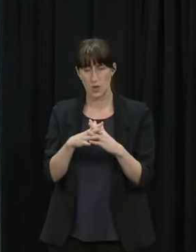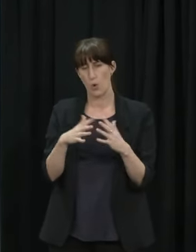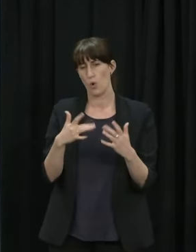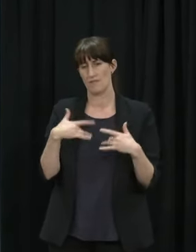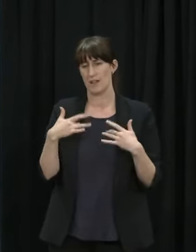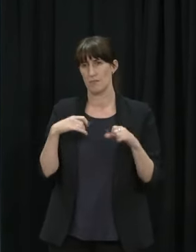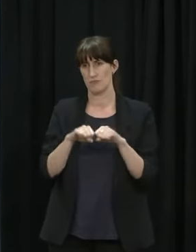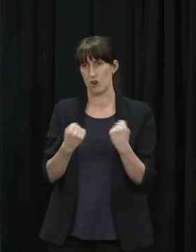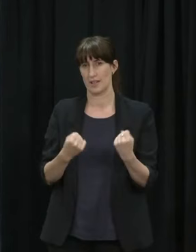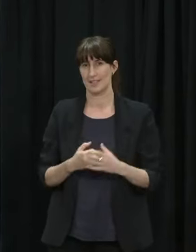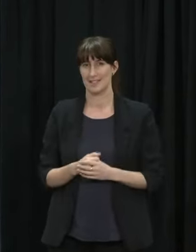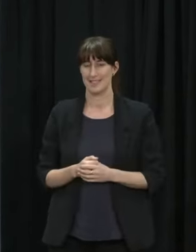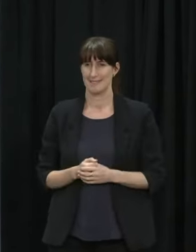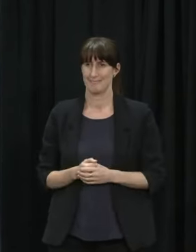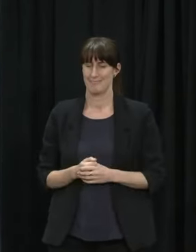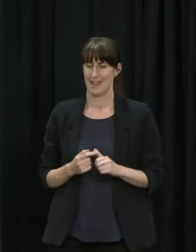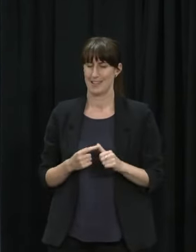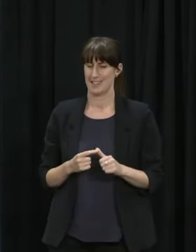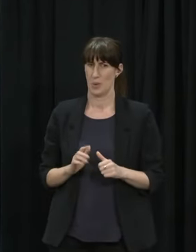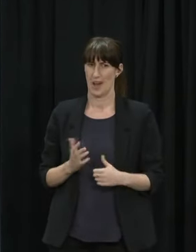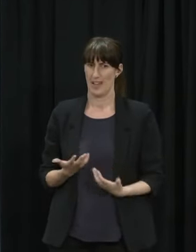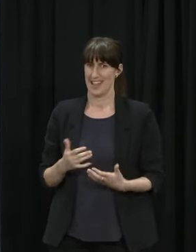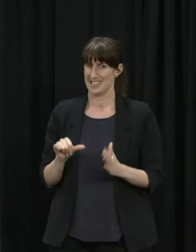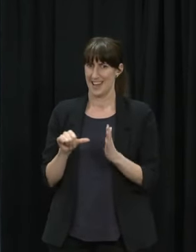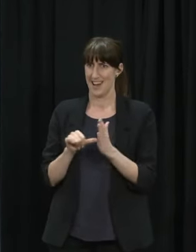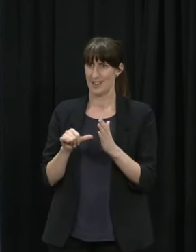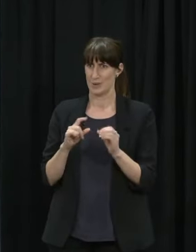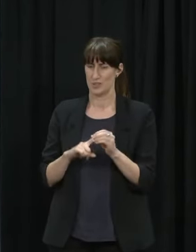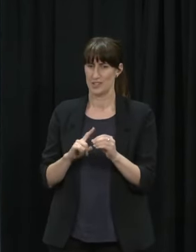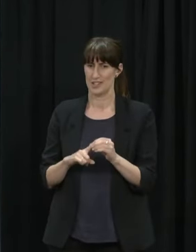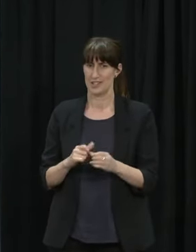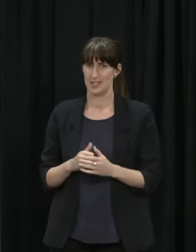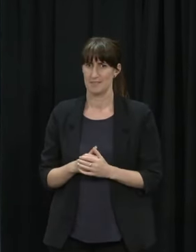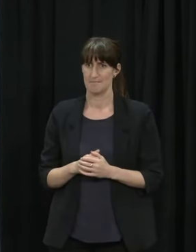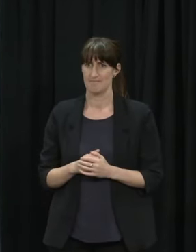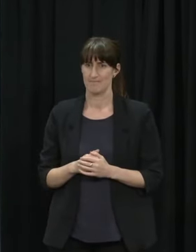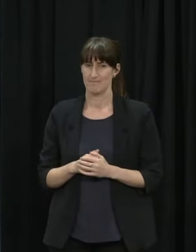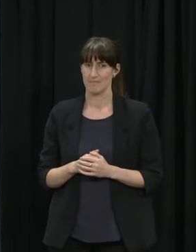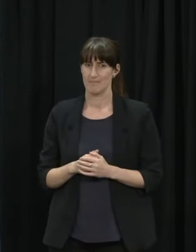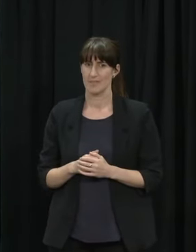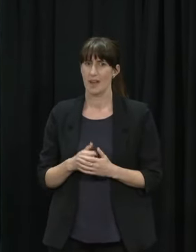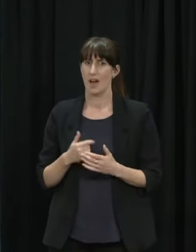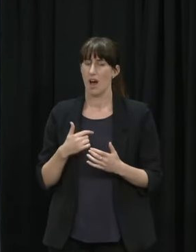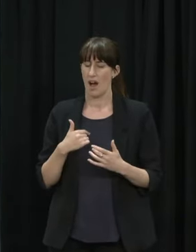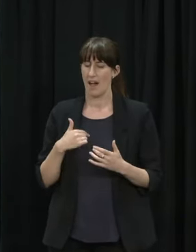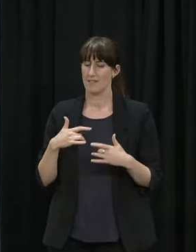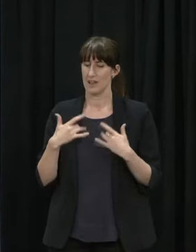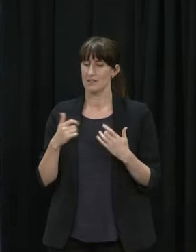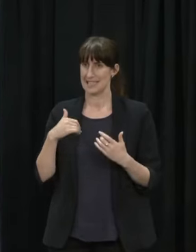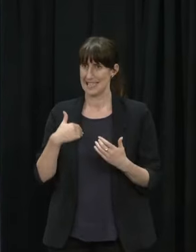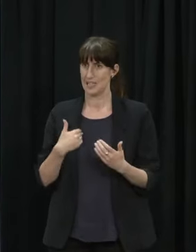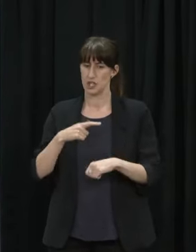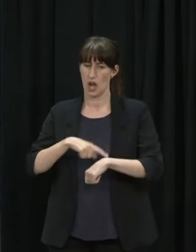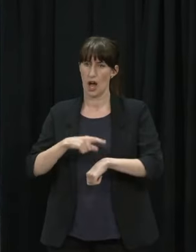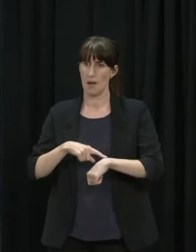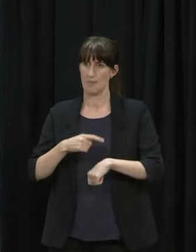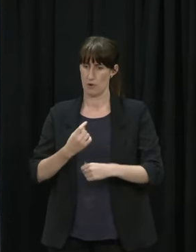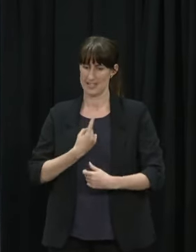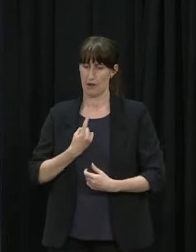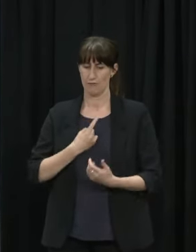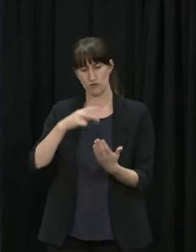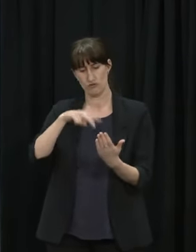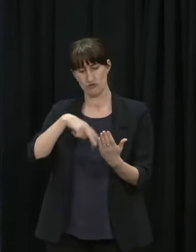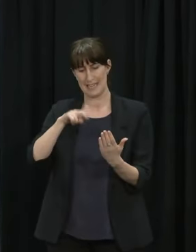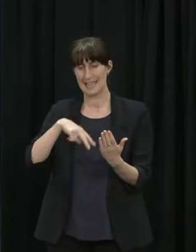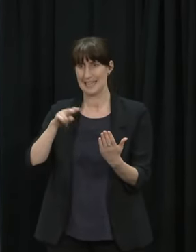that's a hard question I would like time to go through the findings of the Waitangi Tribunal